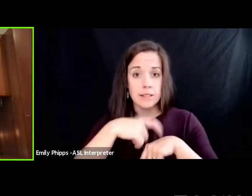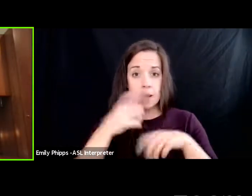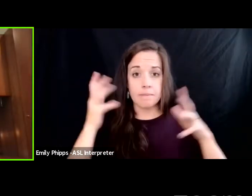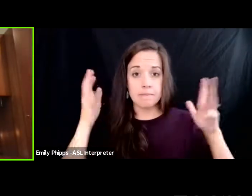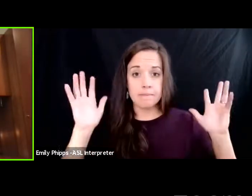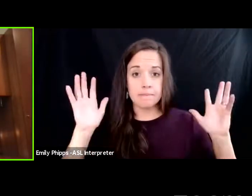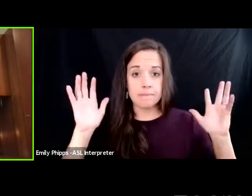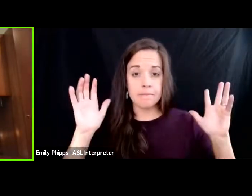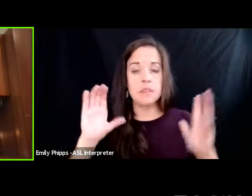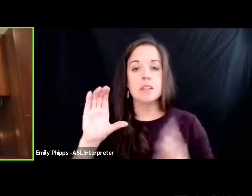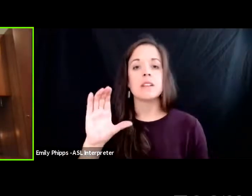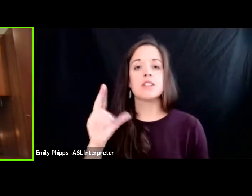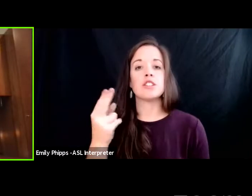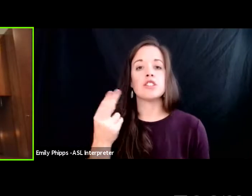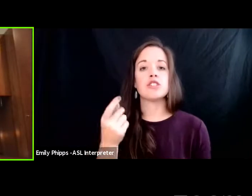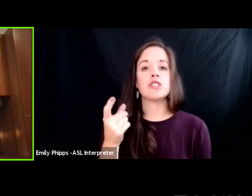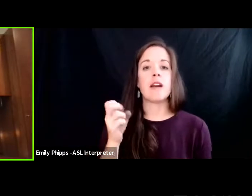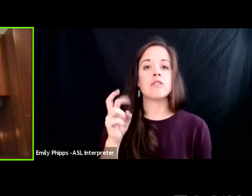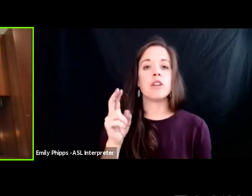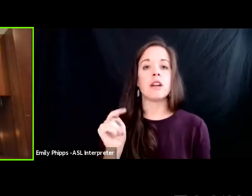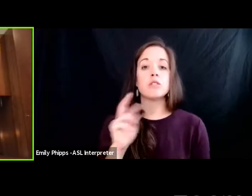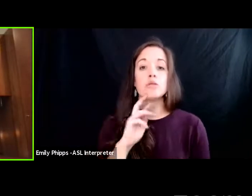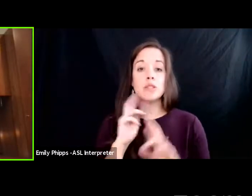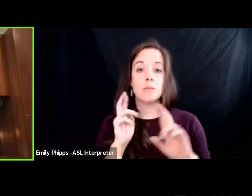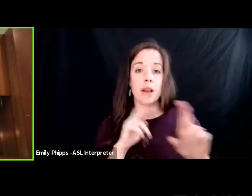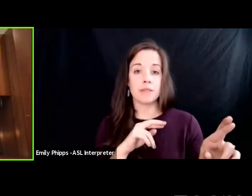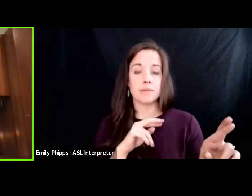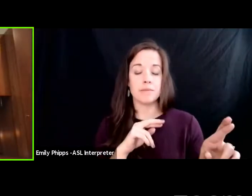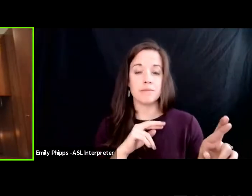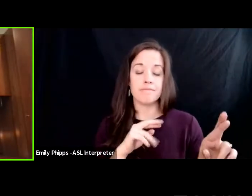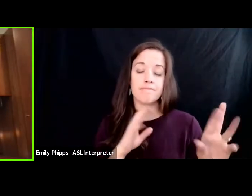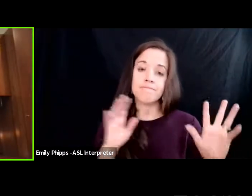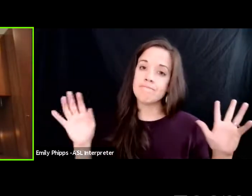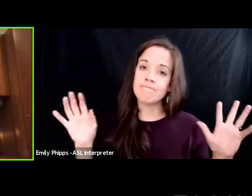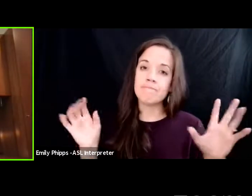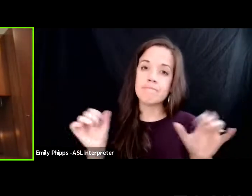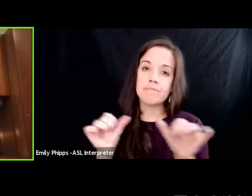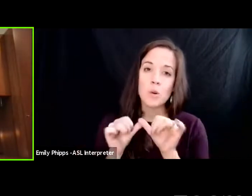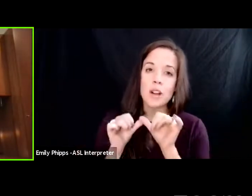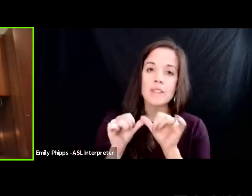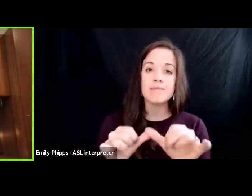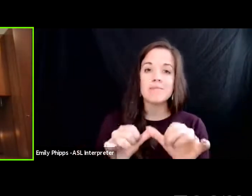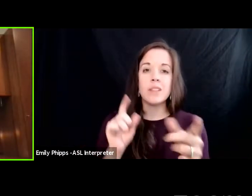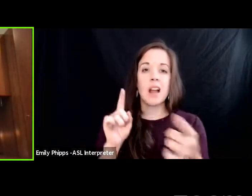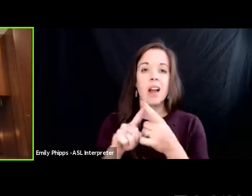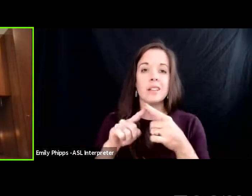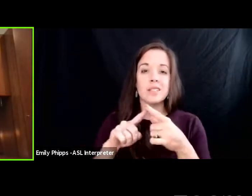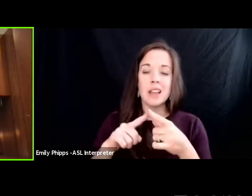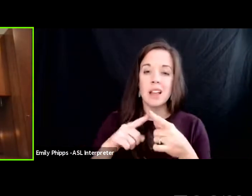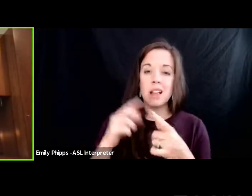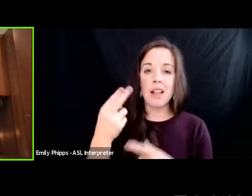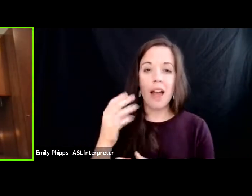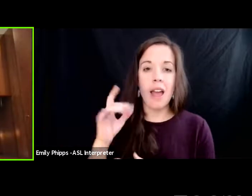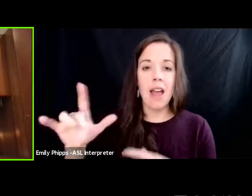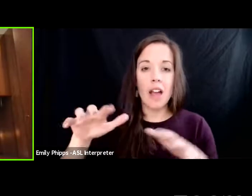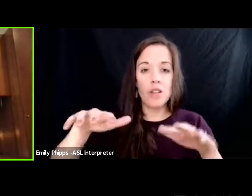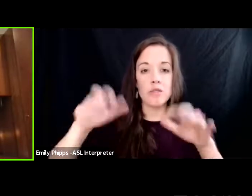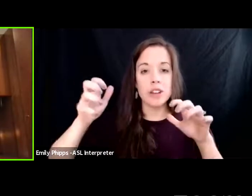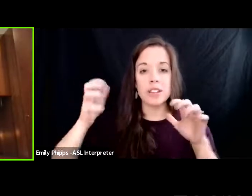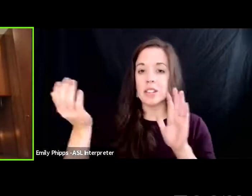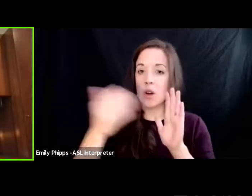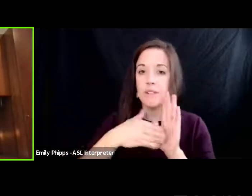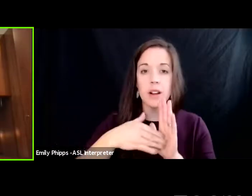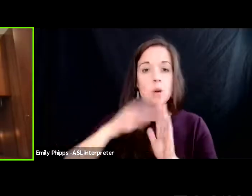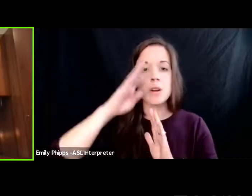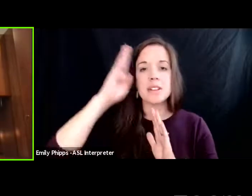chevron's response was to say we're going to fight this until hell freezes over and then fight it out on the ice we're